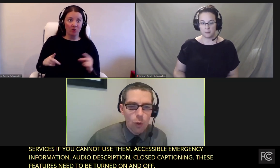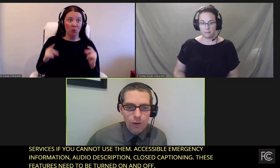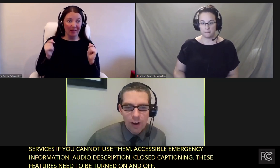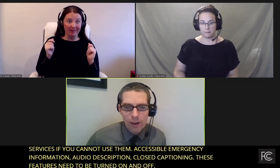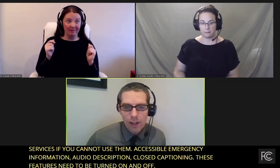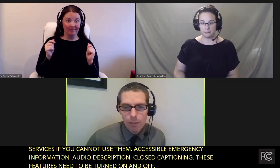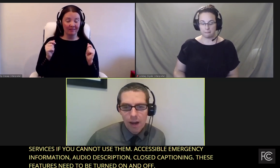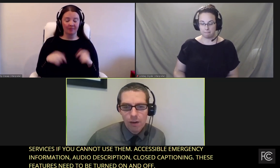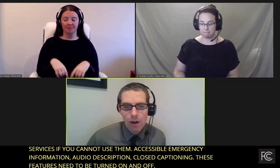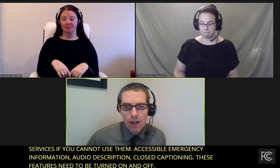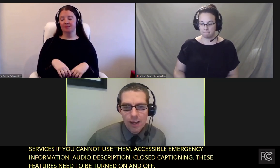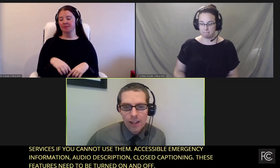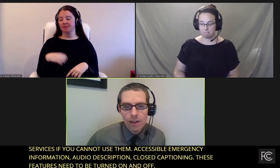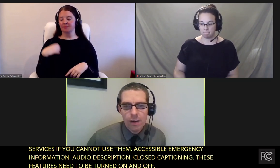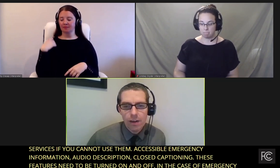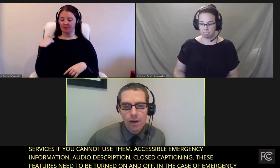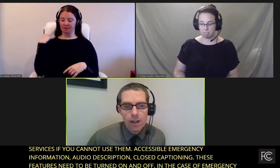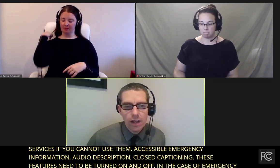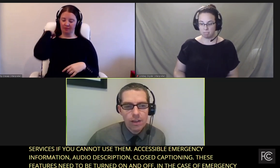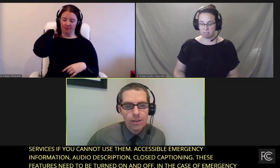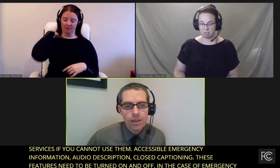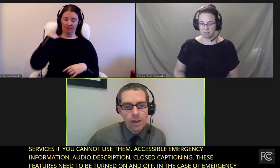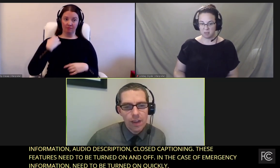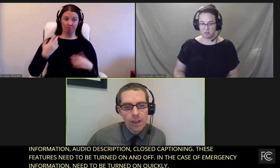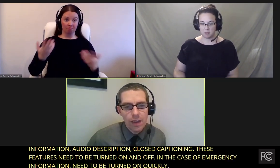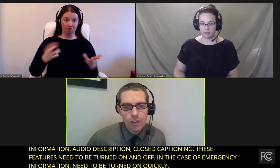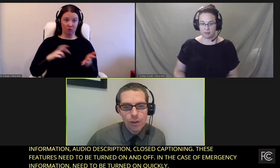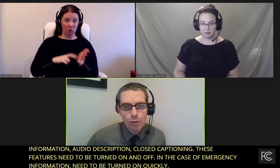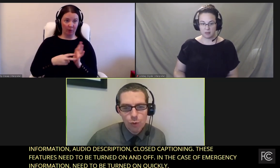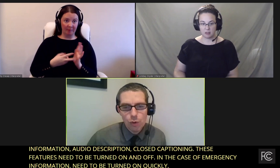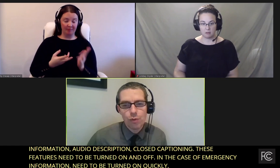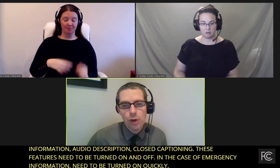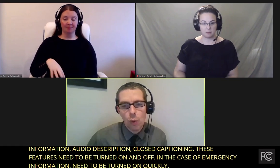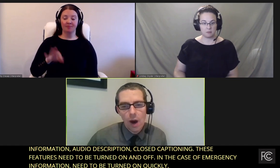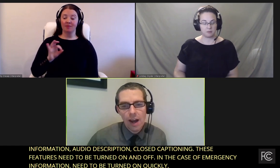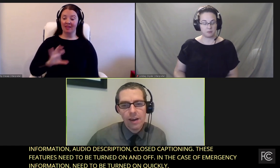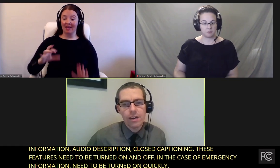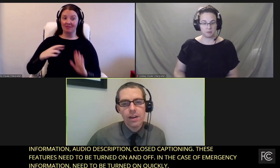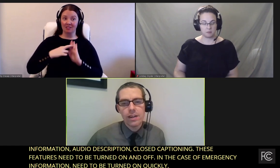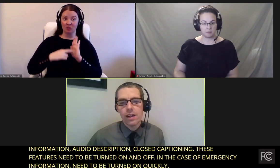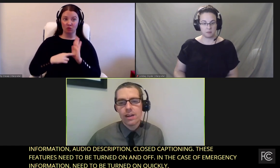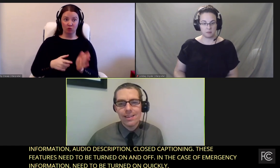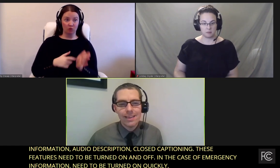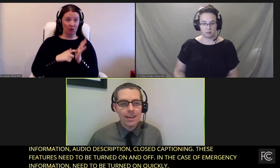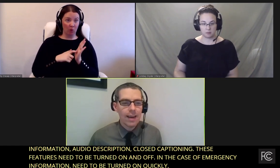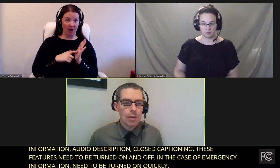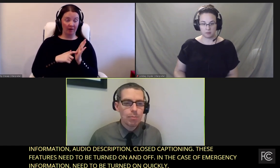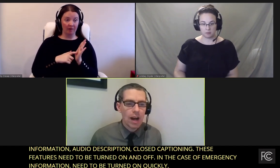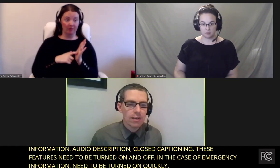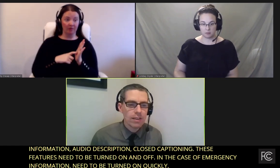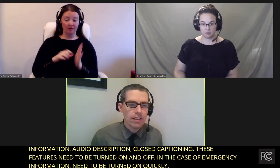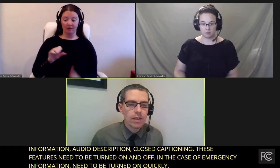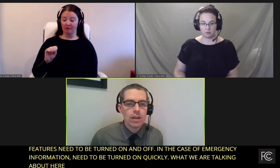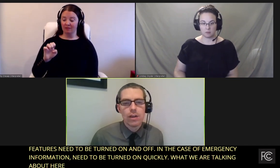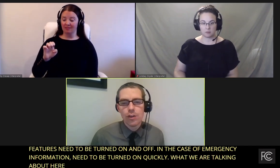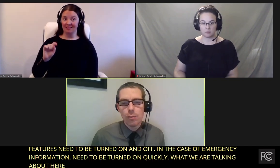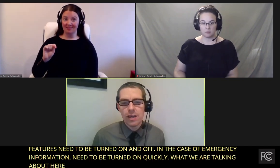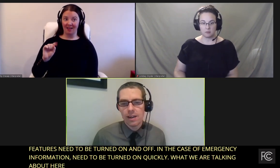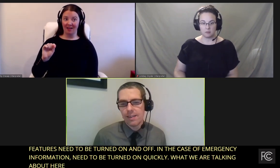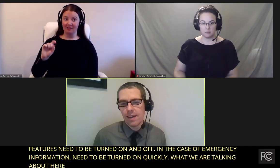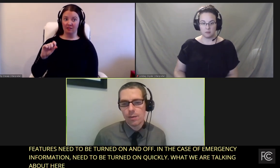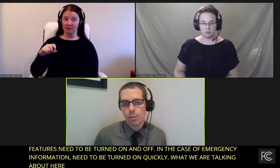So, what we're talking about here is the FCC's rules requiring set-top boxes